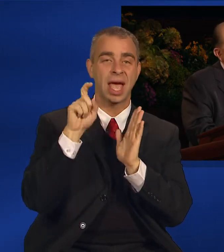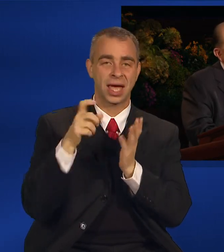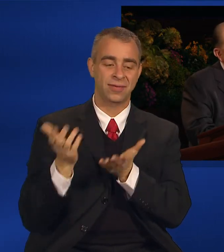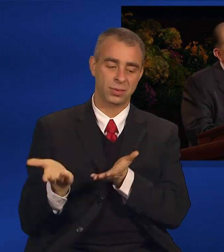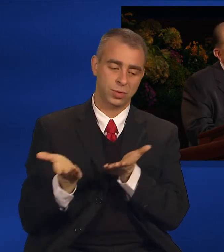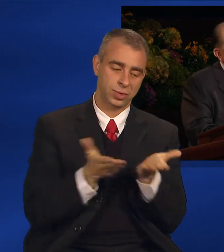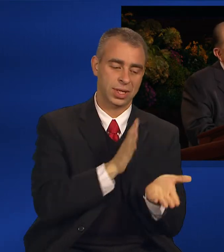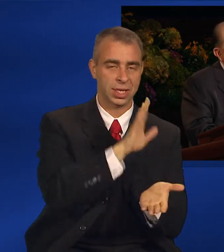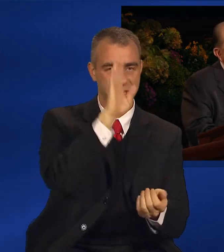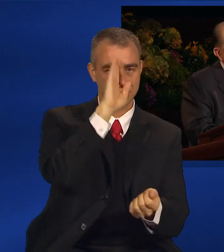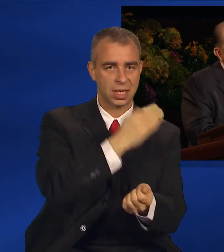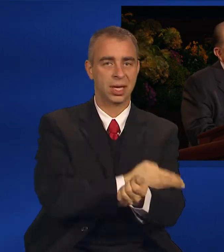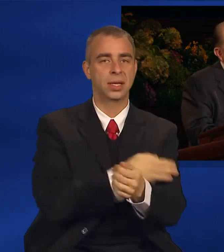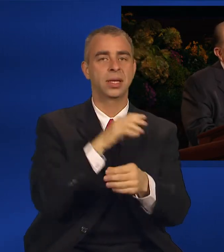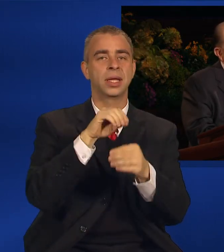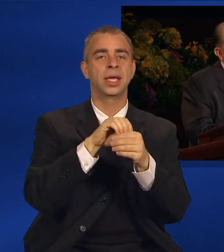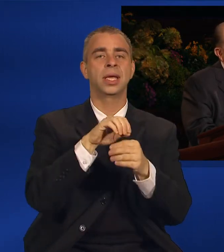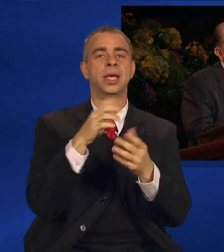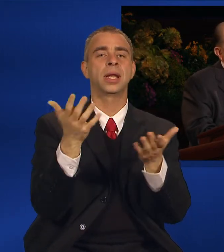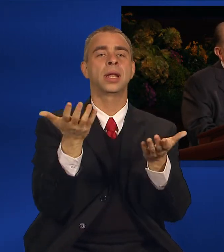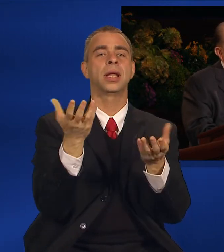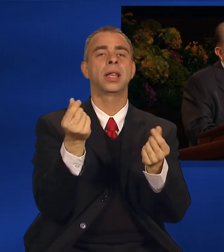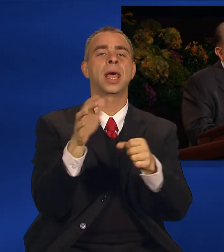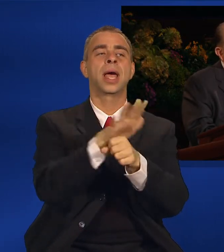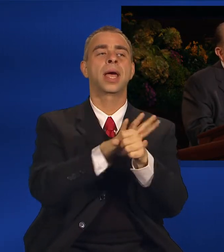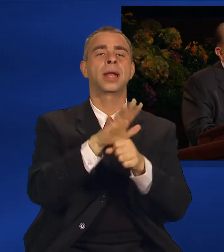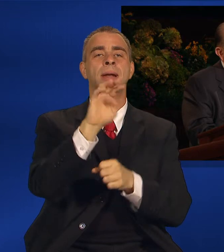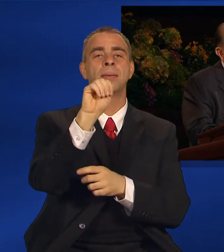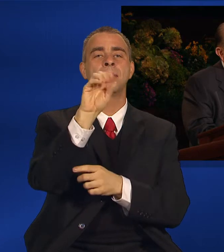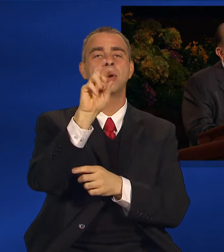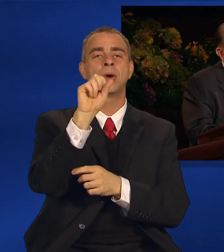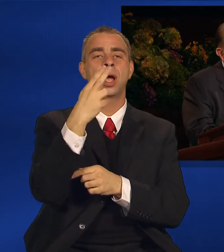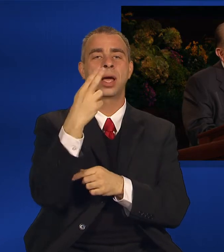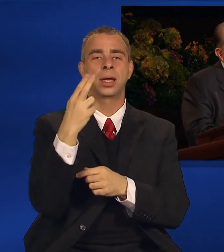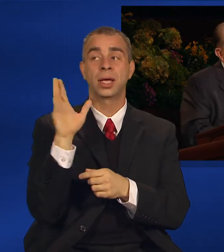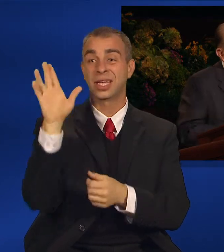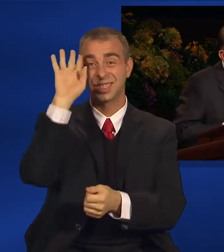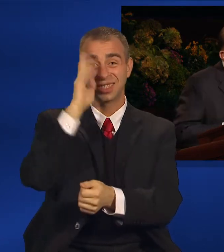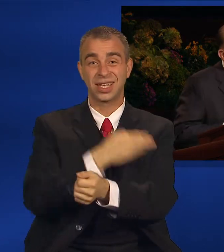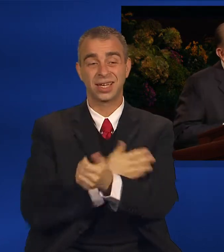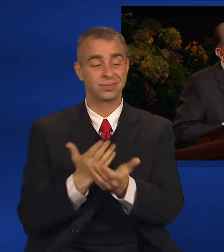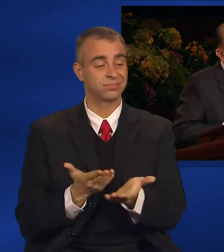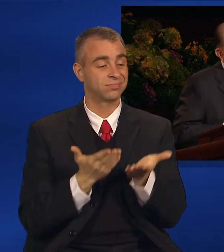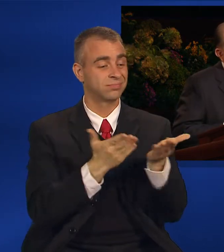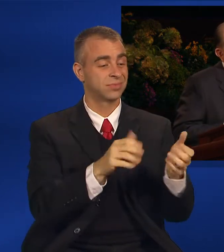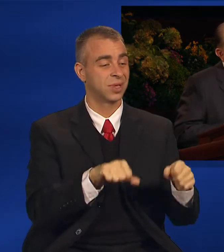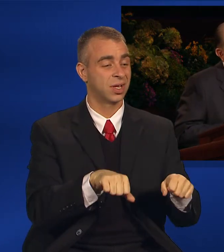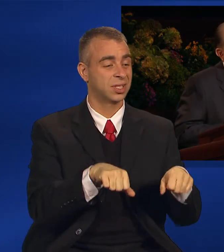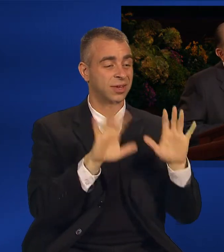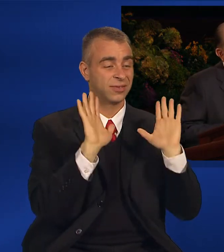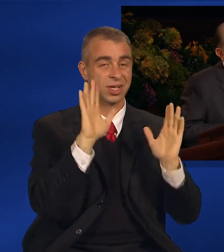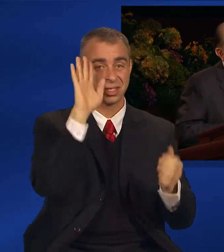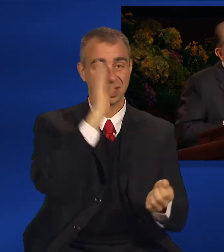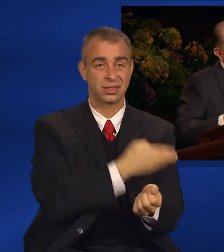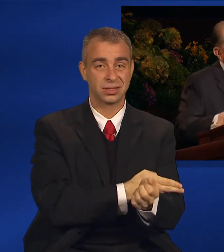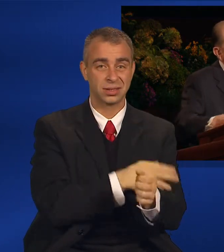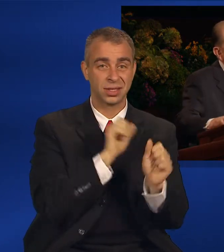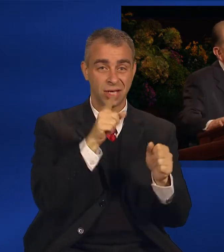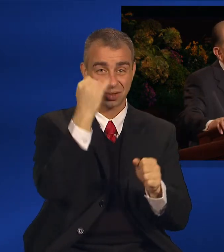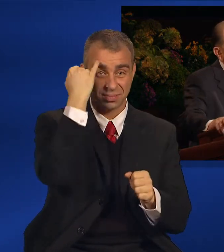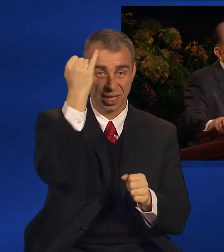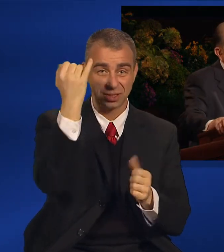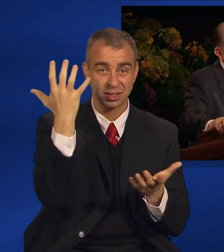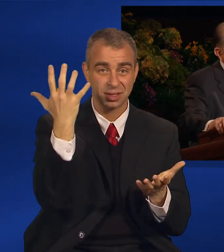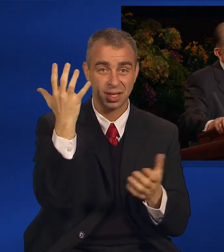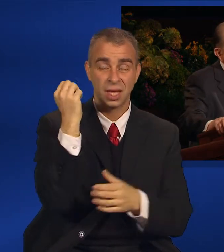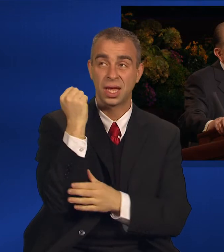Moriah, to offer him as a sacrifice. Can we imagine the heaviness of